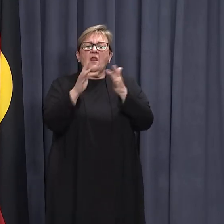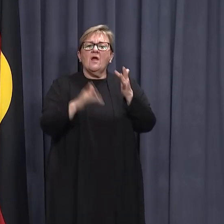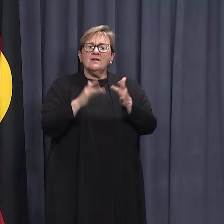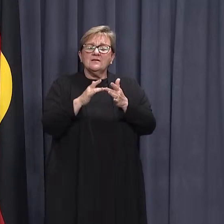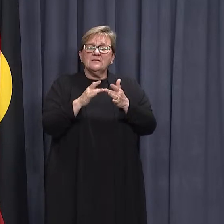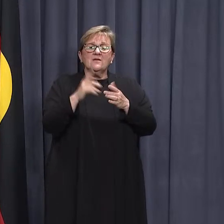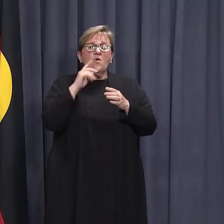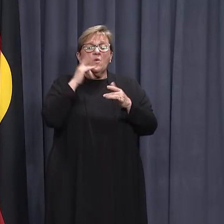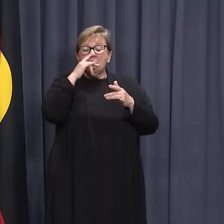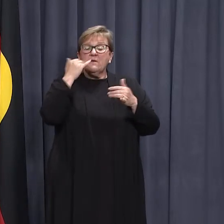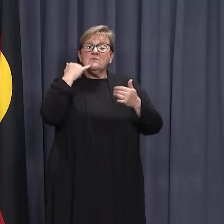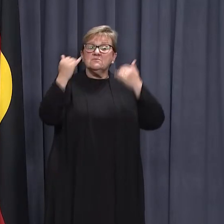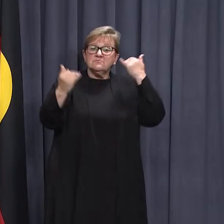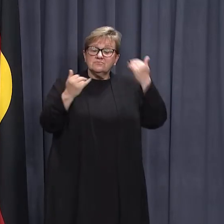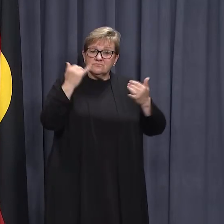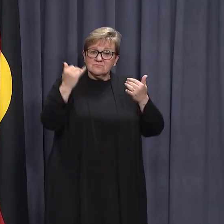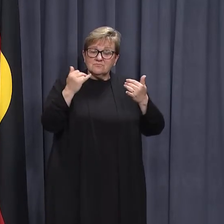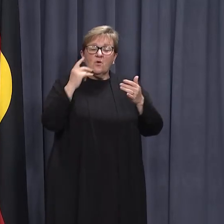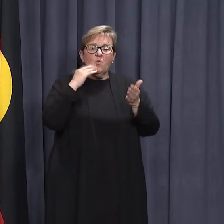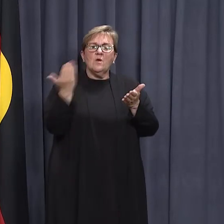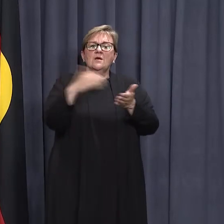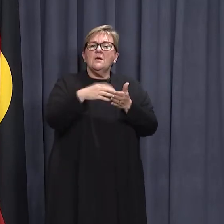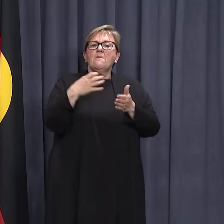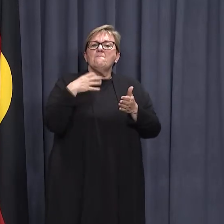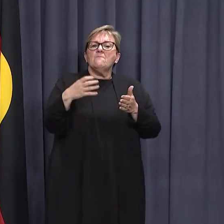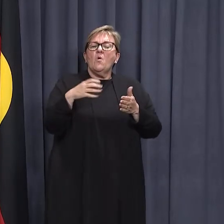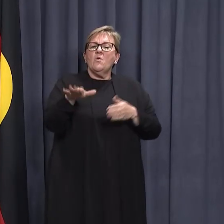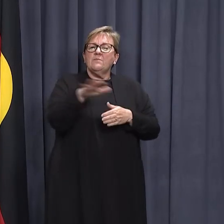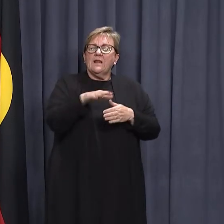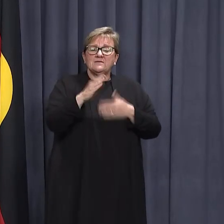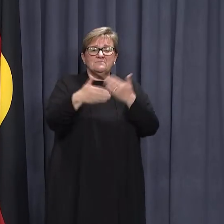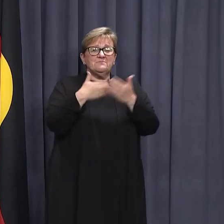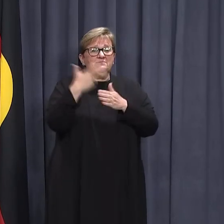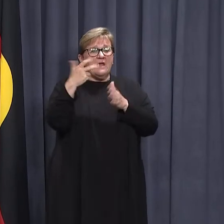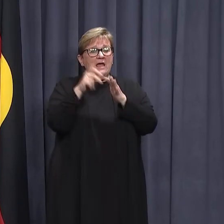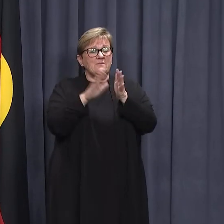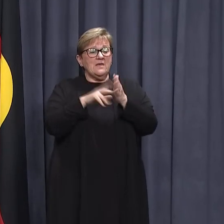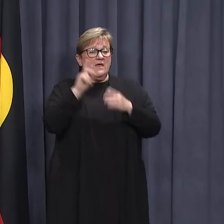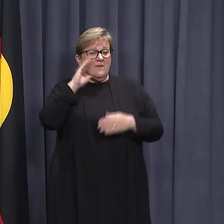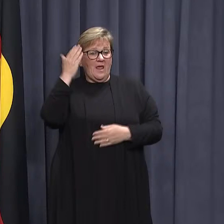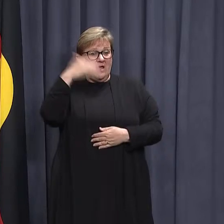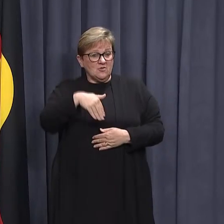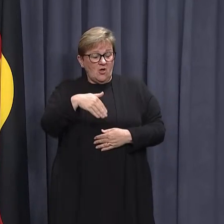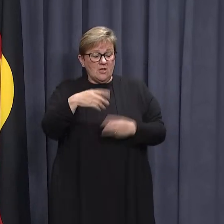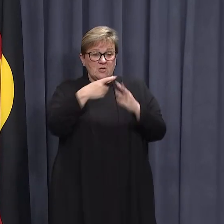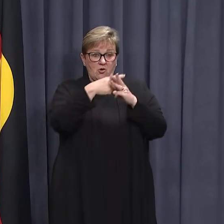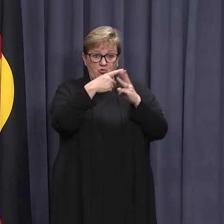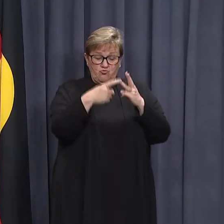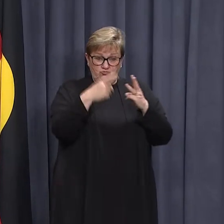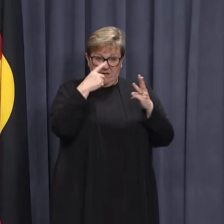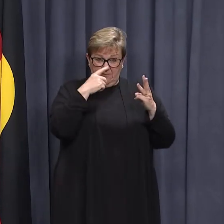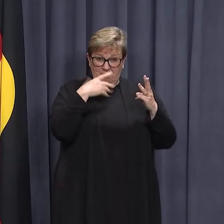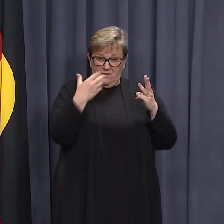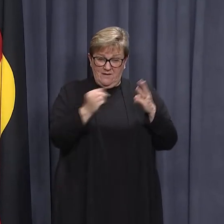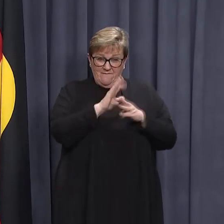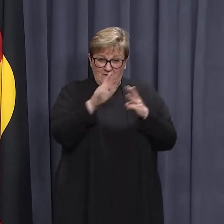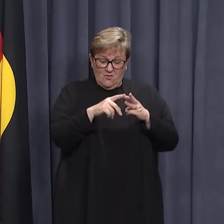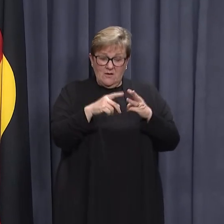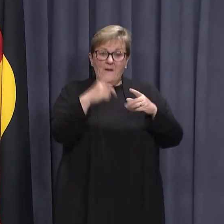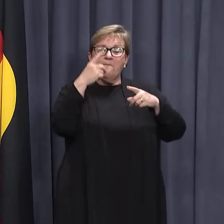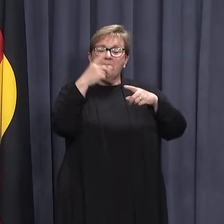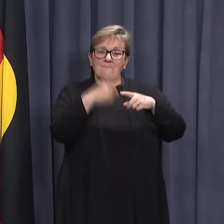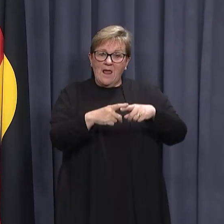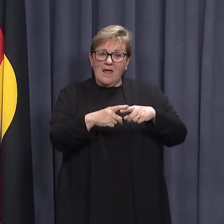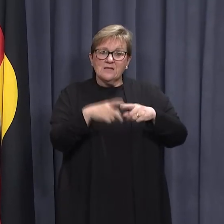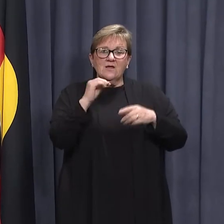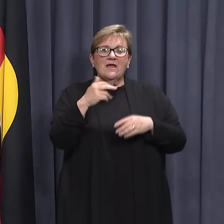exposure sites are known they will be added. To 8pm last night in addition to those three local cases we are also